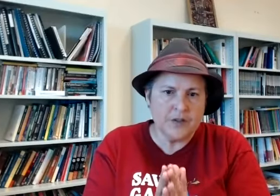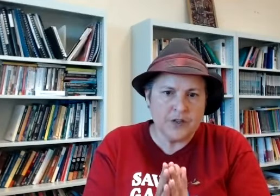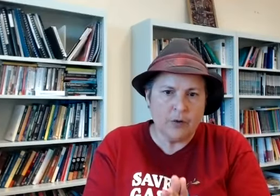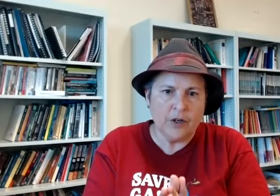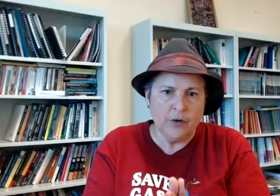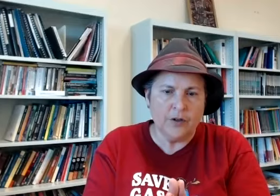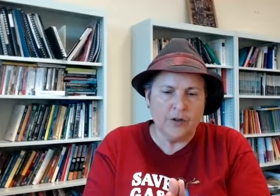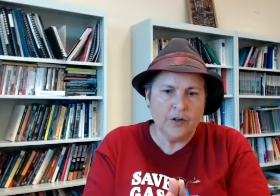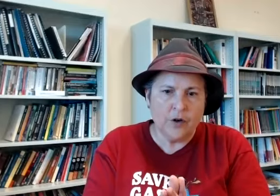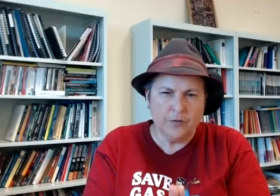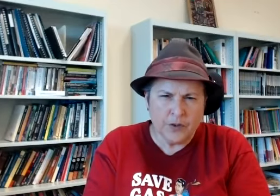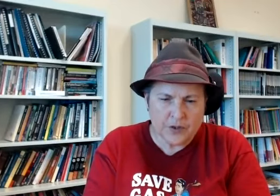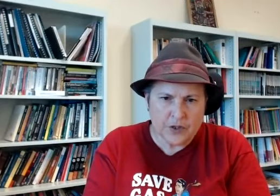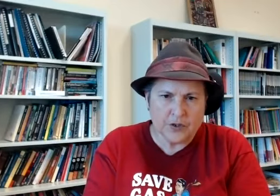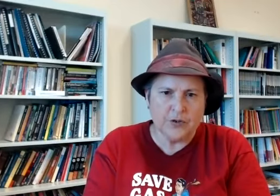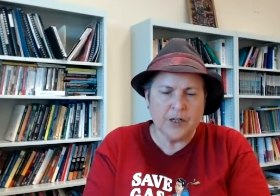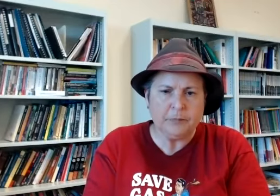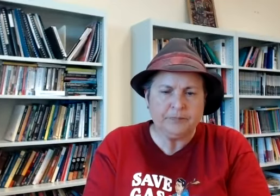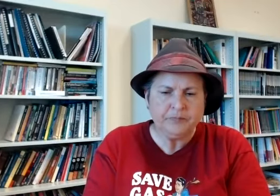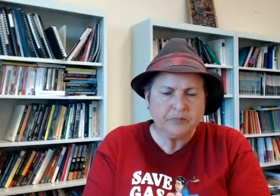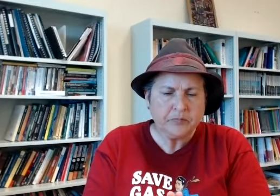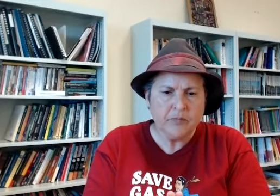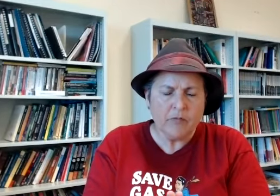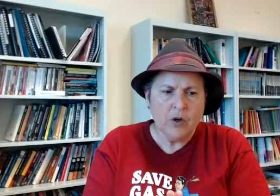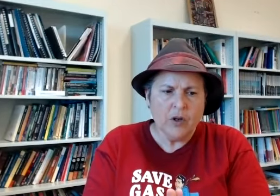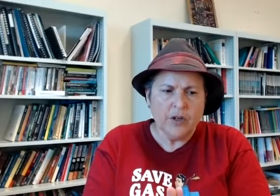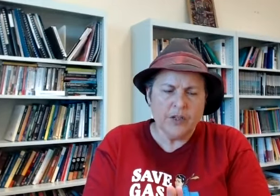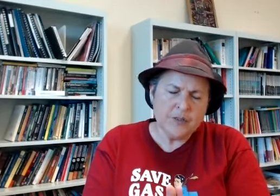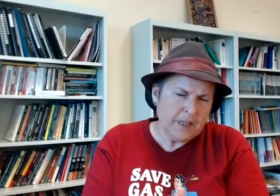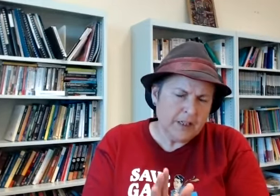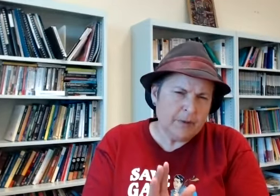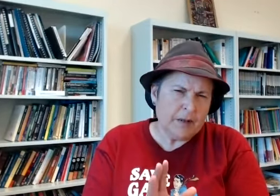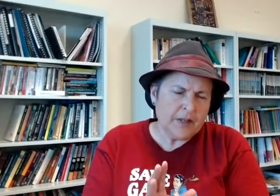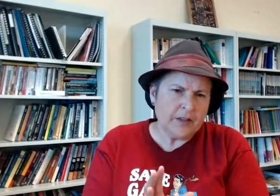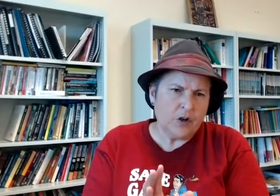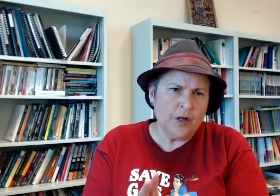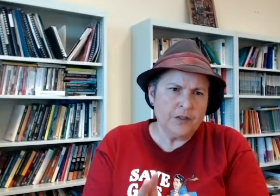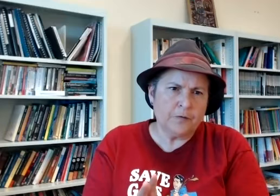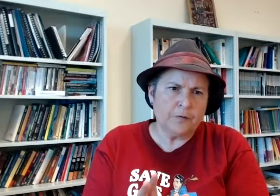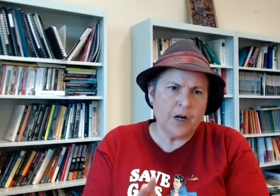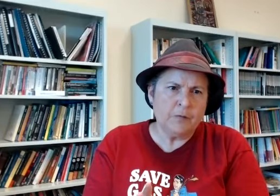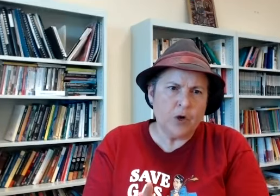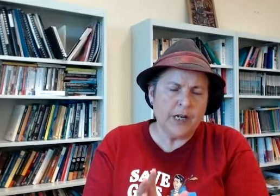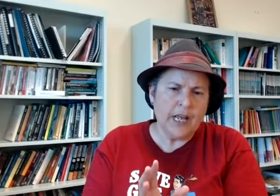going on confidence issues um can you speak a little bit about that the kind of frame and how